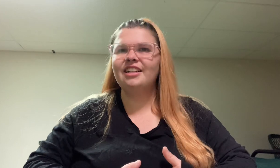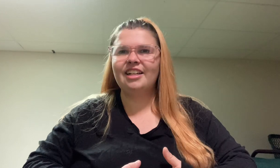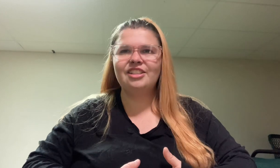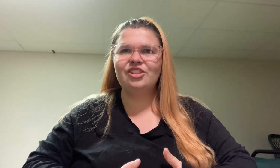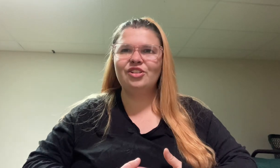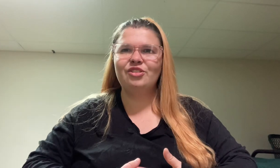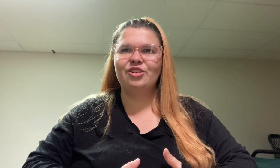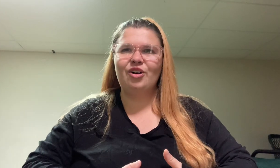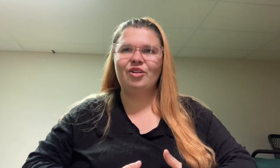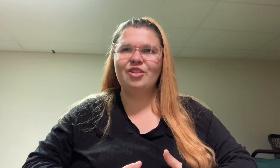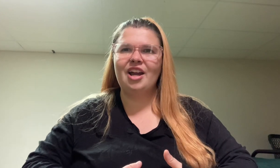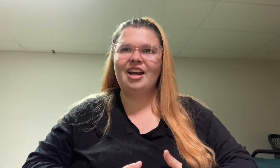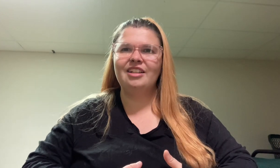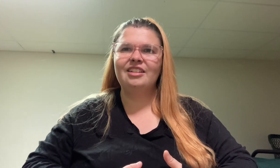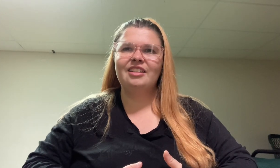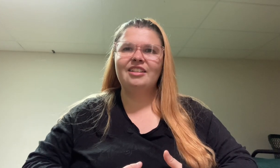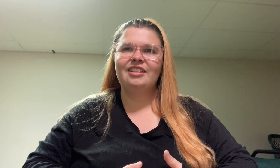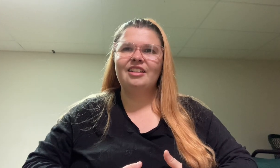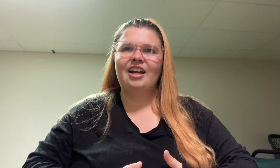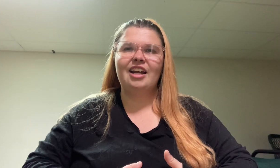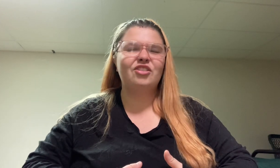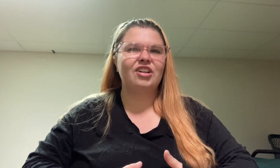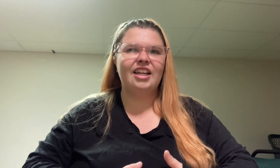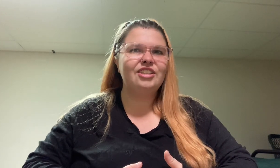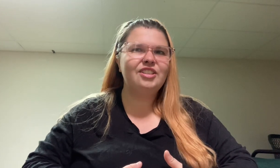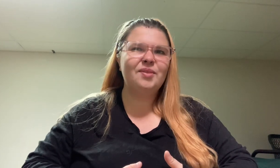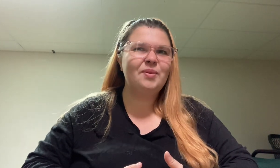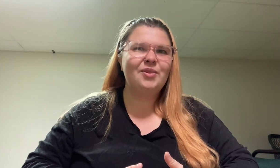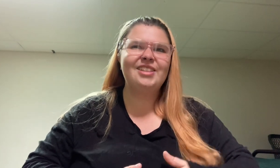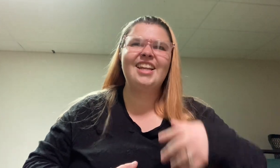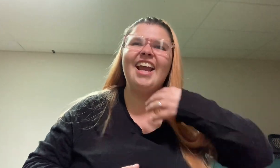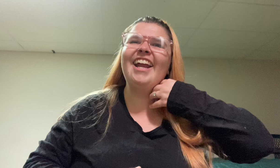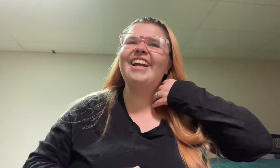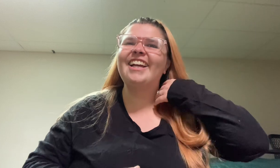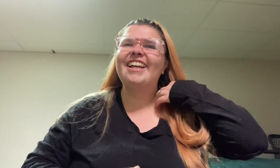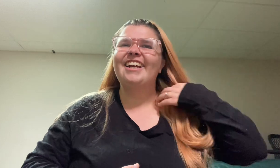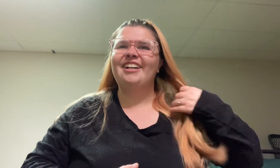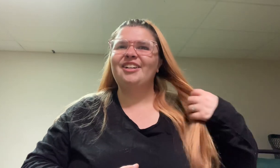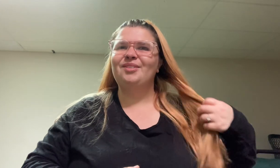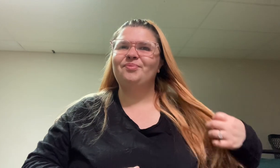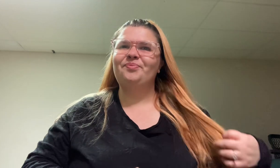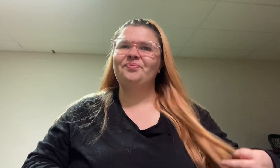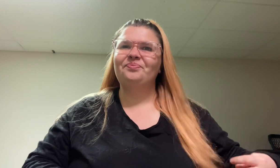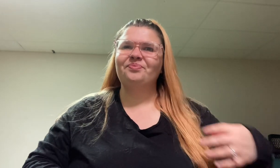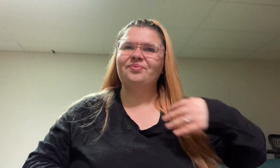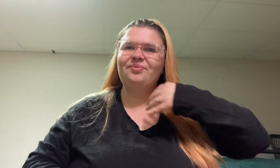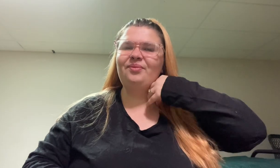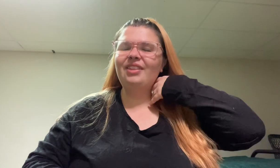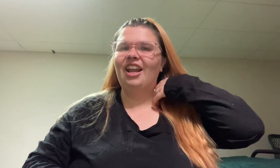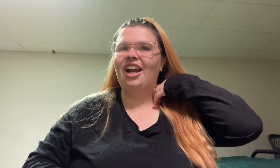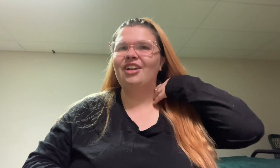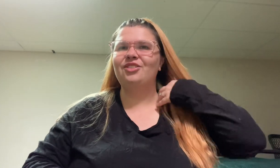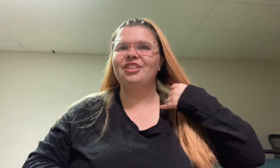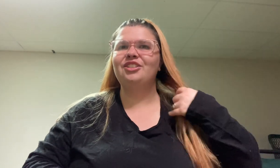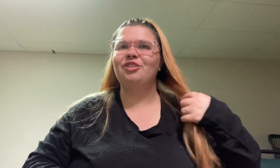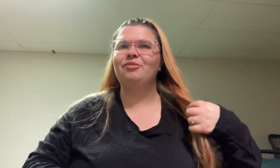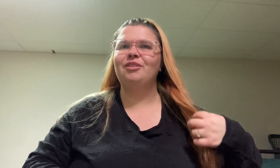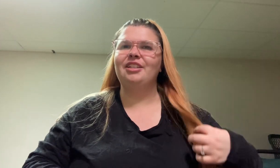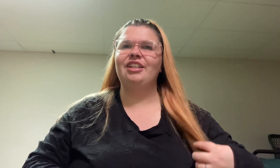nice to know that I can relate to someone per se. Um, I really do believe